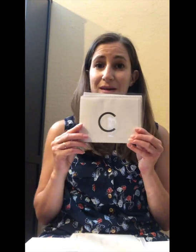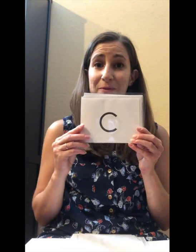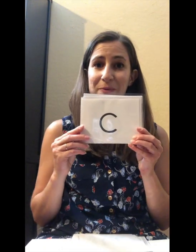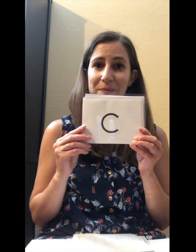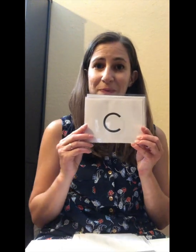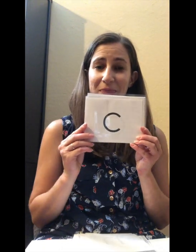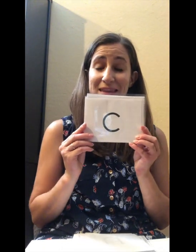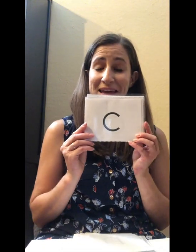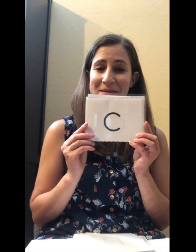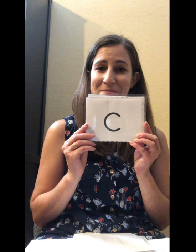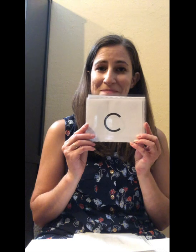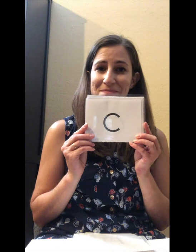Name?